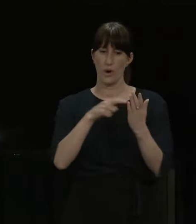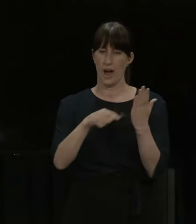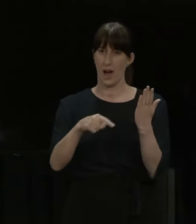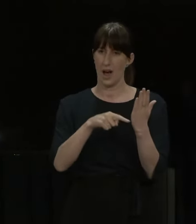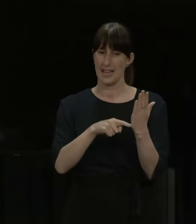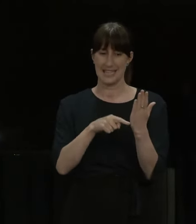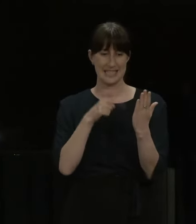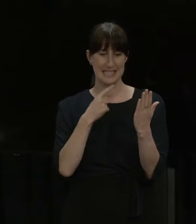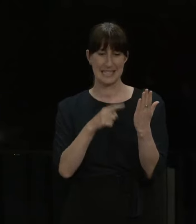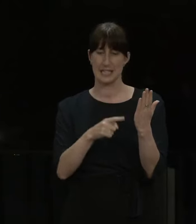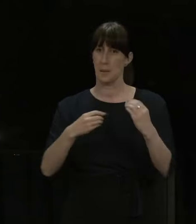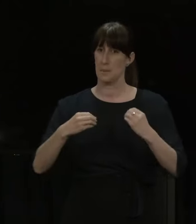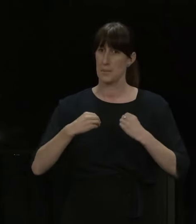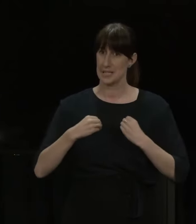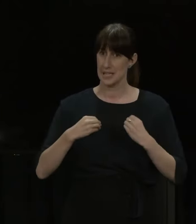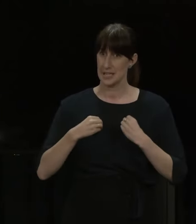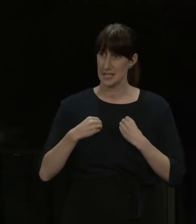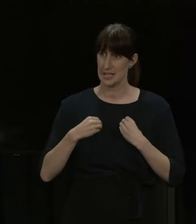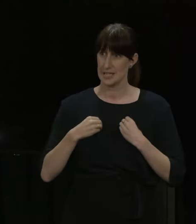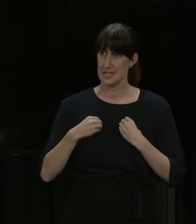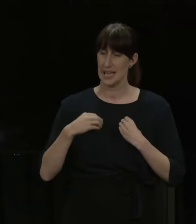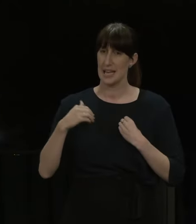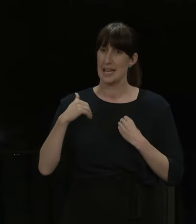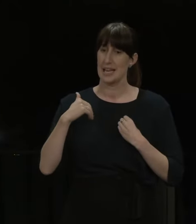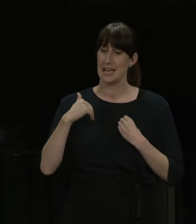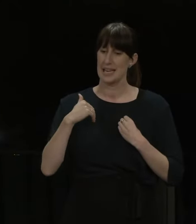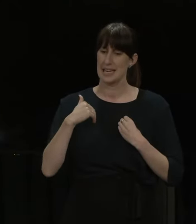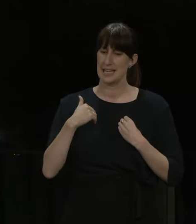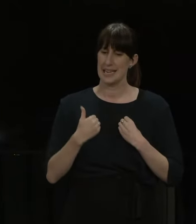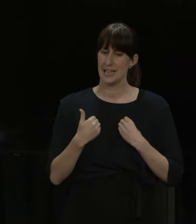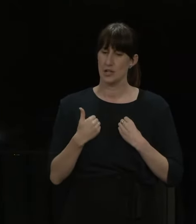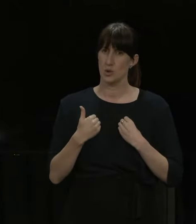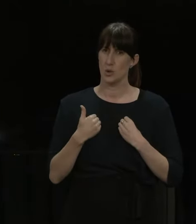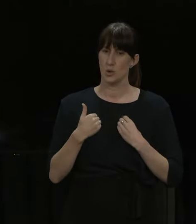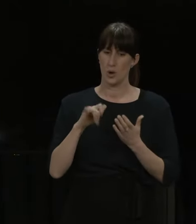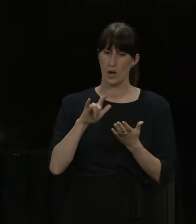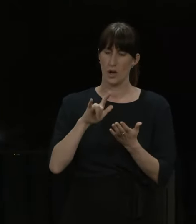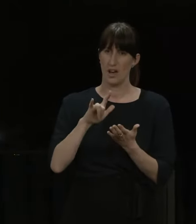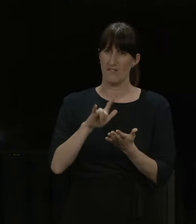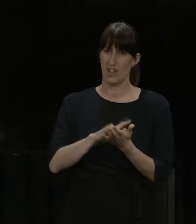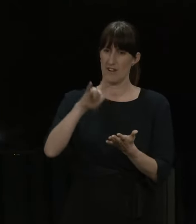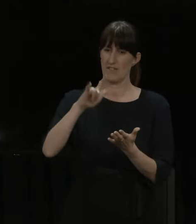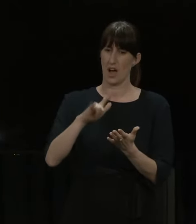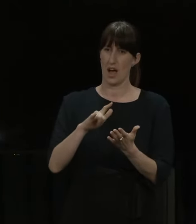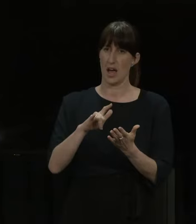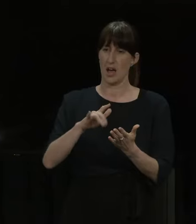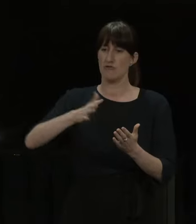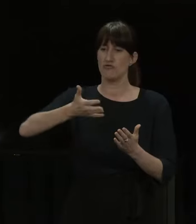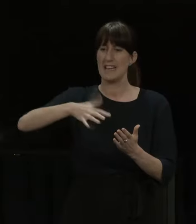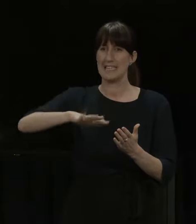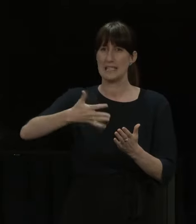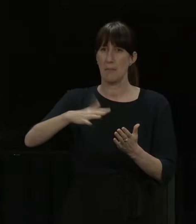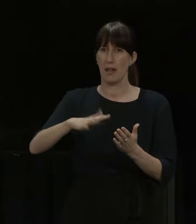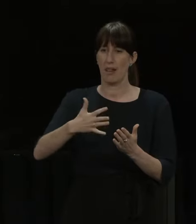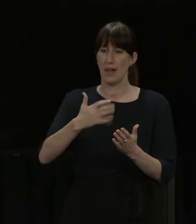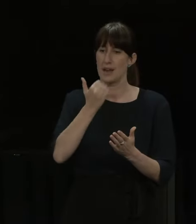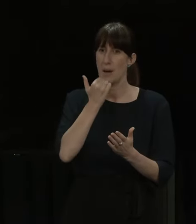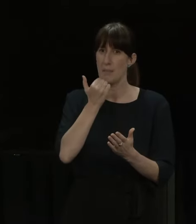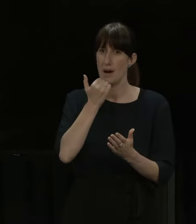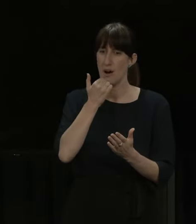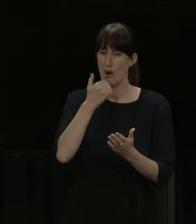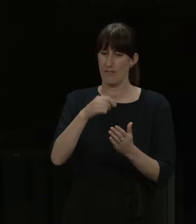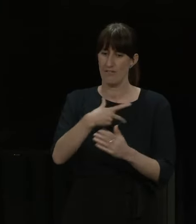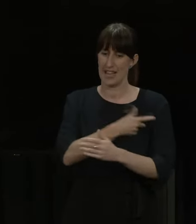have to be able to verify a reasonable number of vaccine passes coming in. What's a reasonable number to you? Is that closer to 1% or